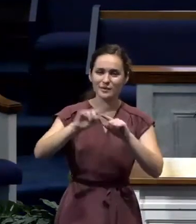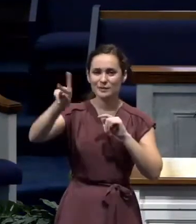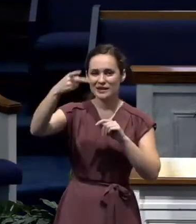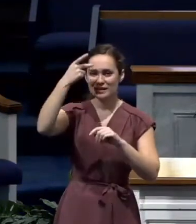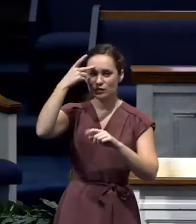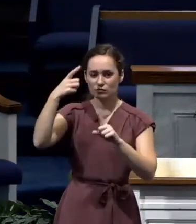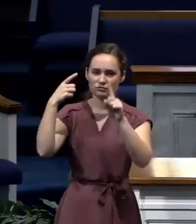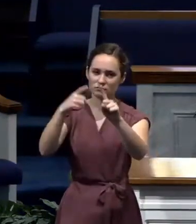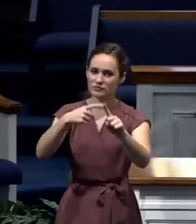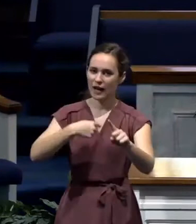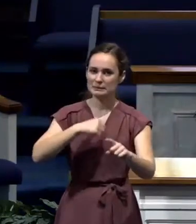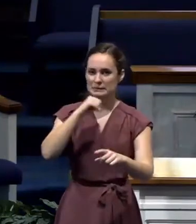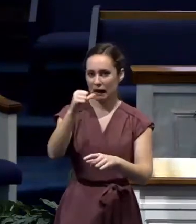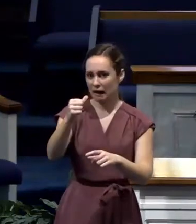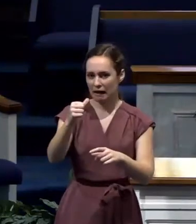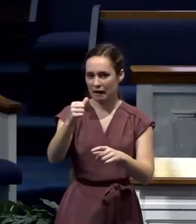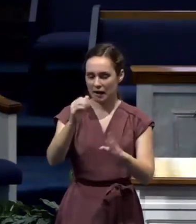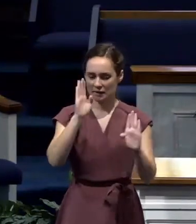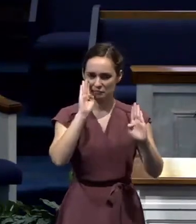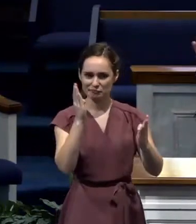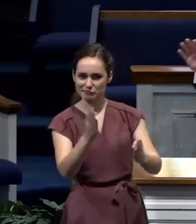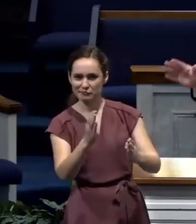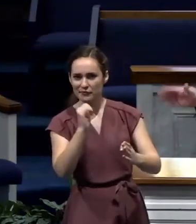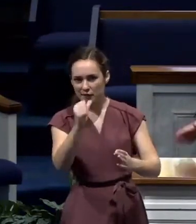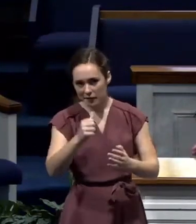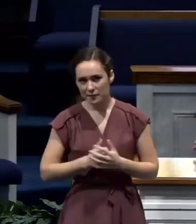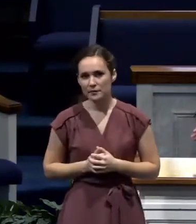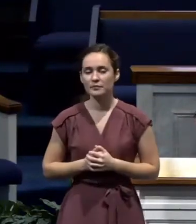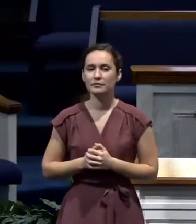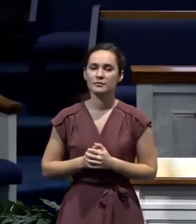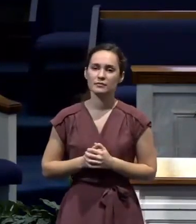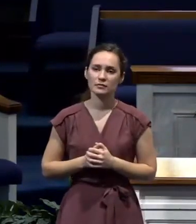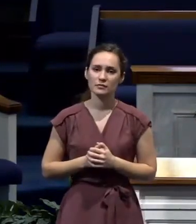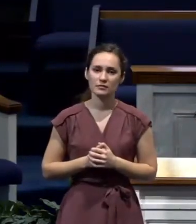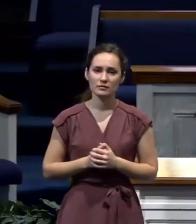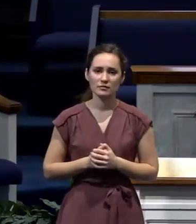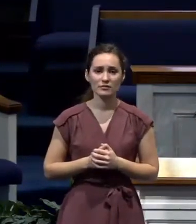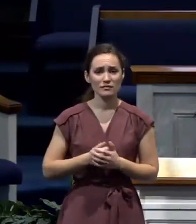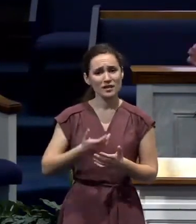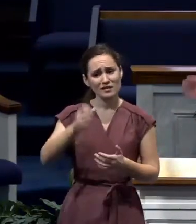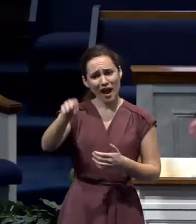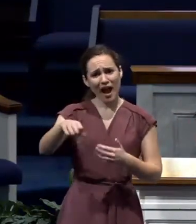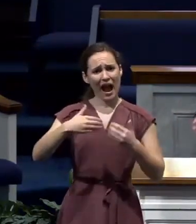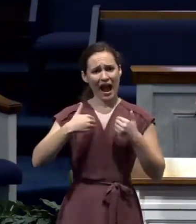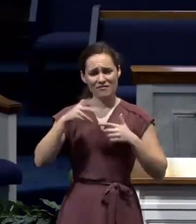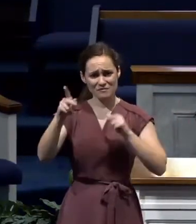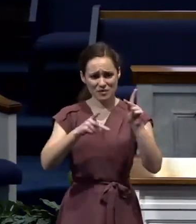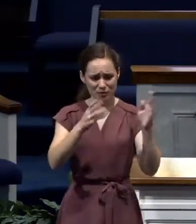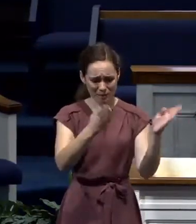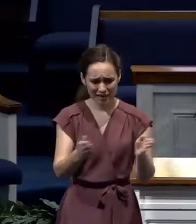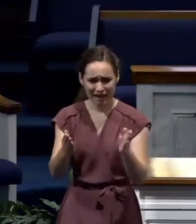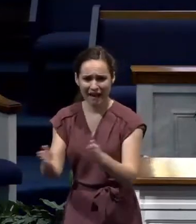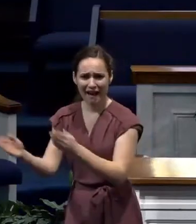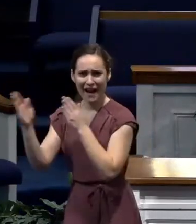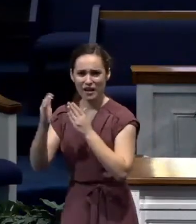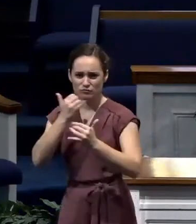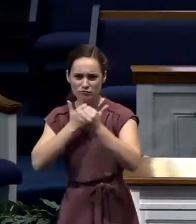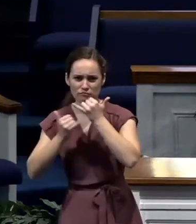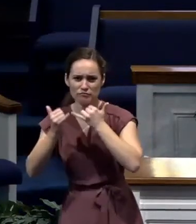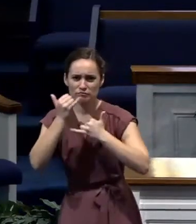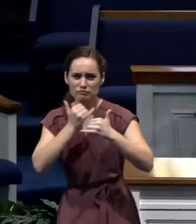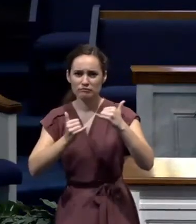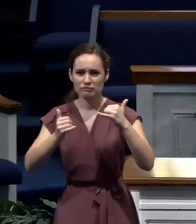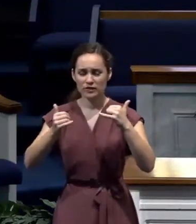and I'm not worried about those things. Of course, there are wrong motives. Of course, there will be people out there that are trying to use this crisis